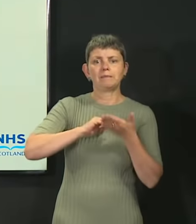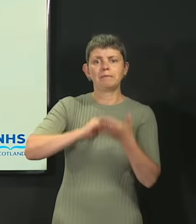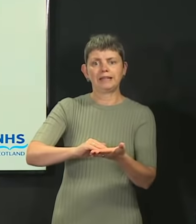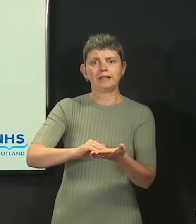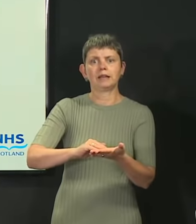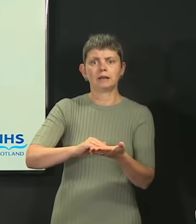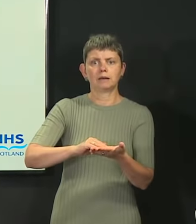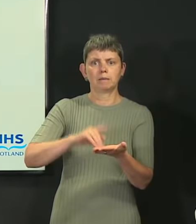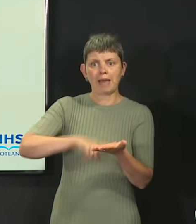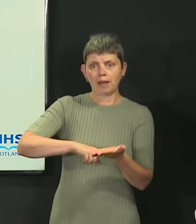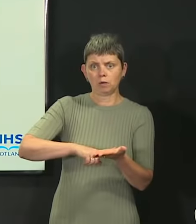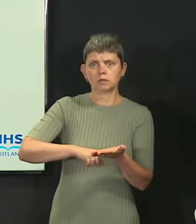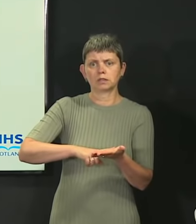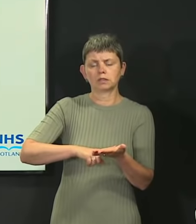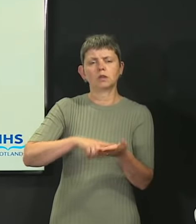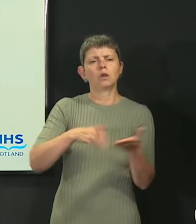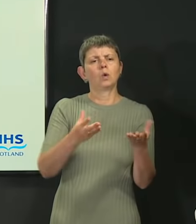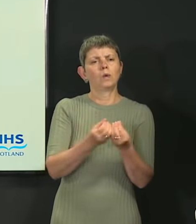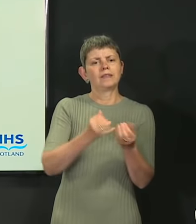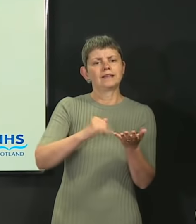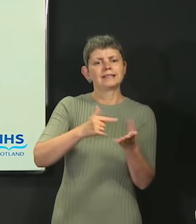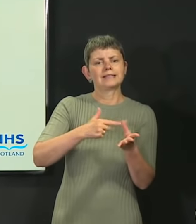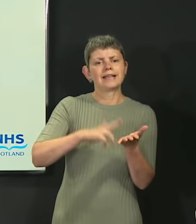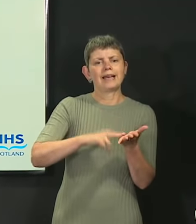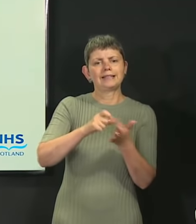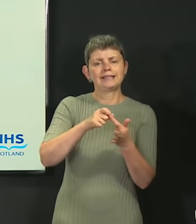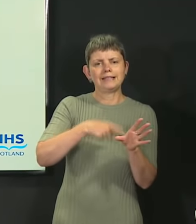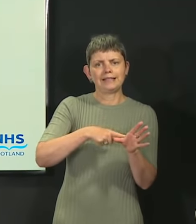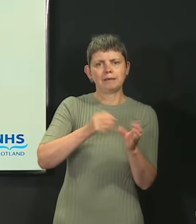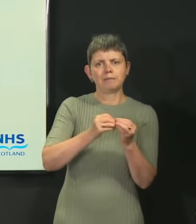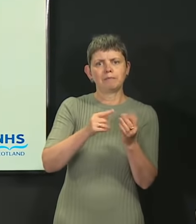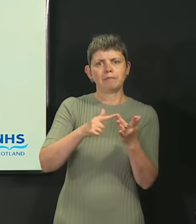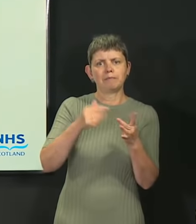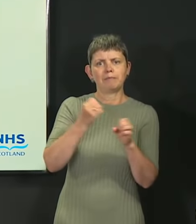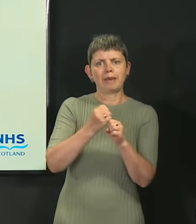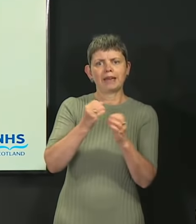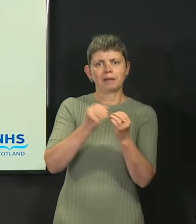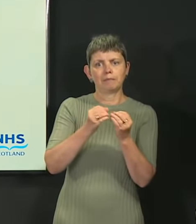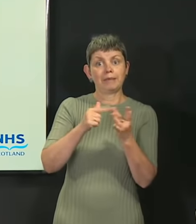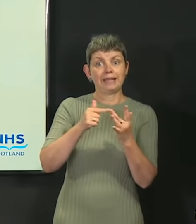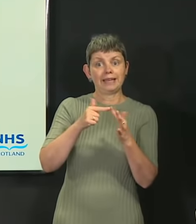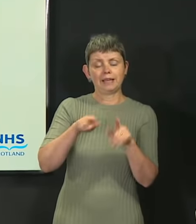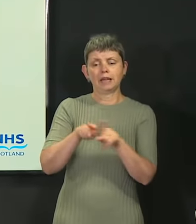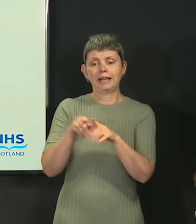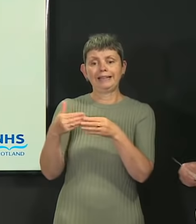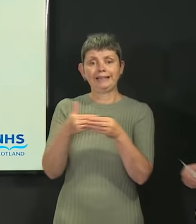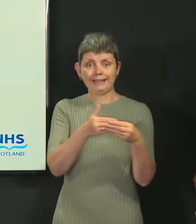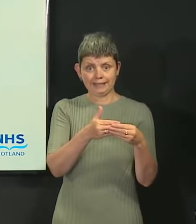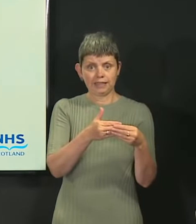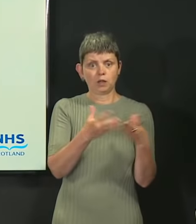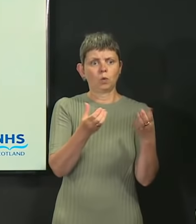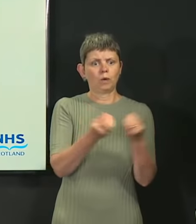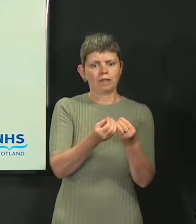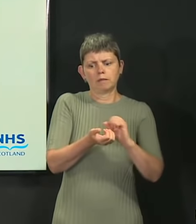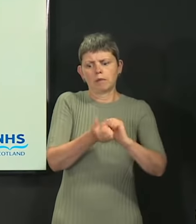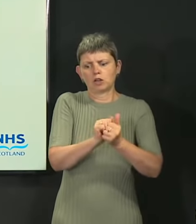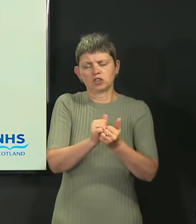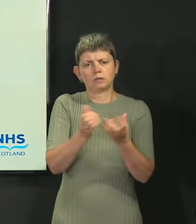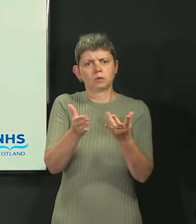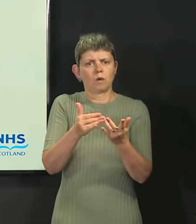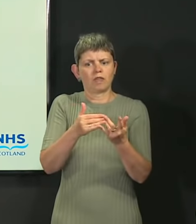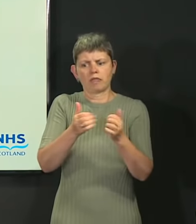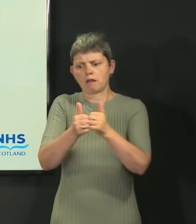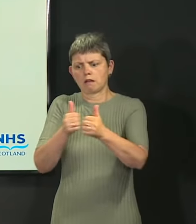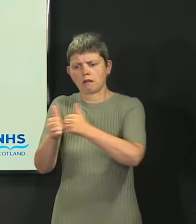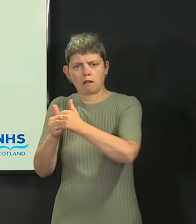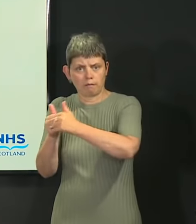this, with Sandy Begbie leading the work on the Scottish youth guarantee in partnership with employers and others. We will also